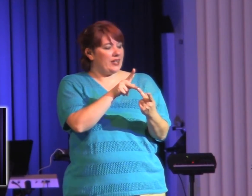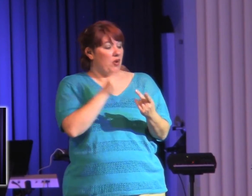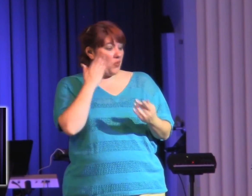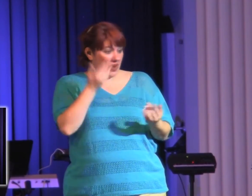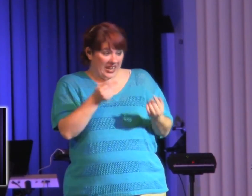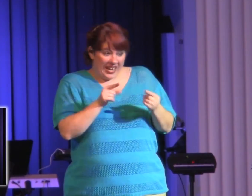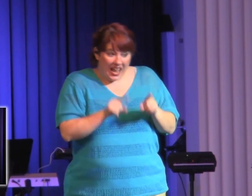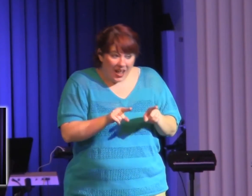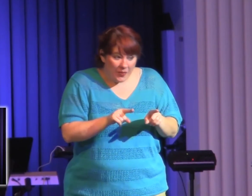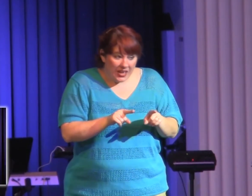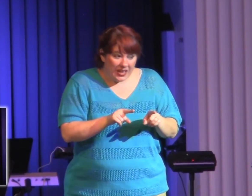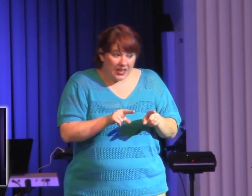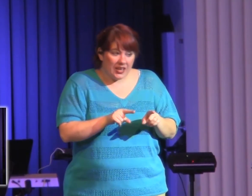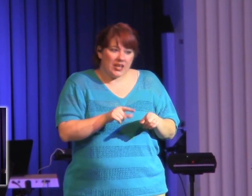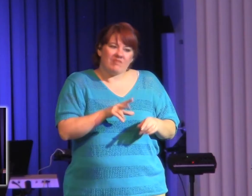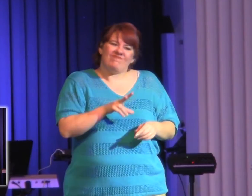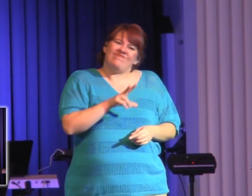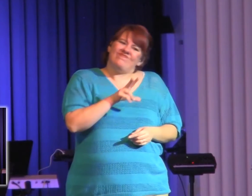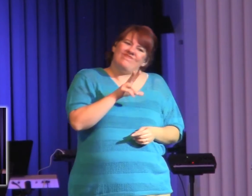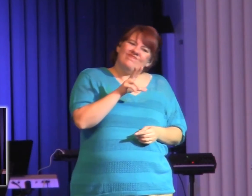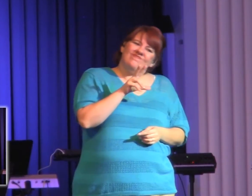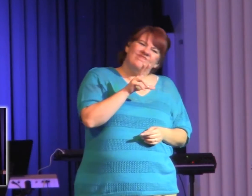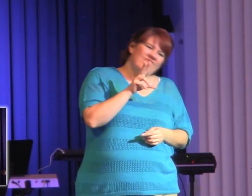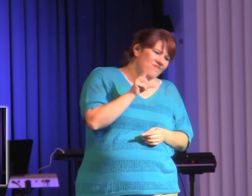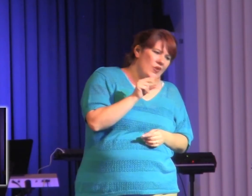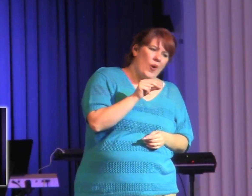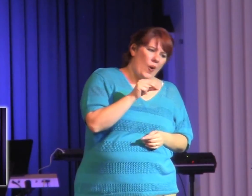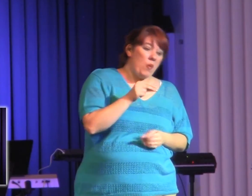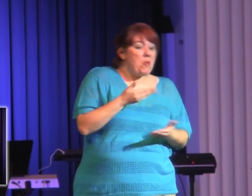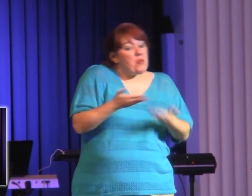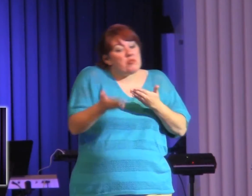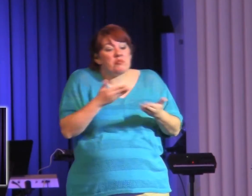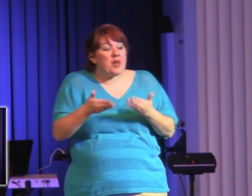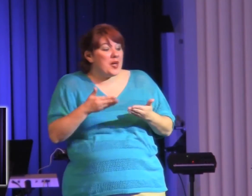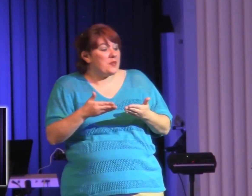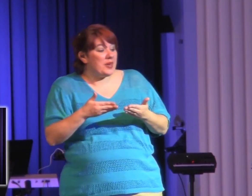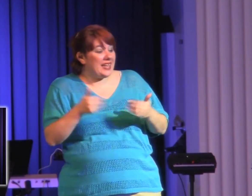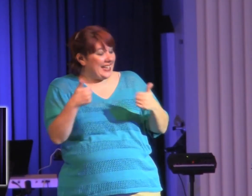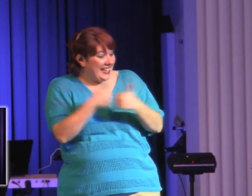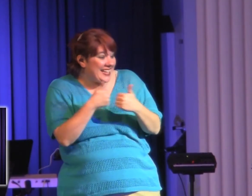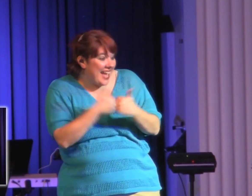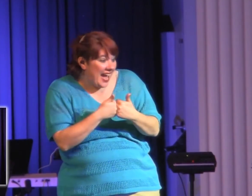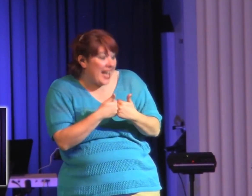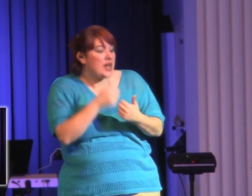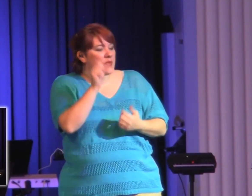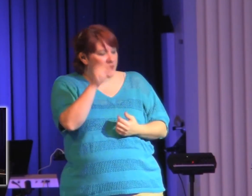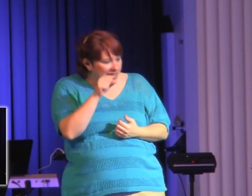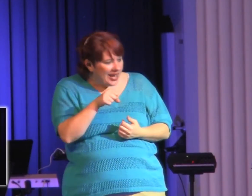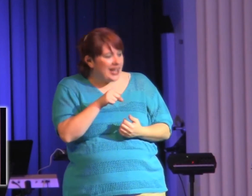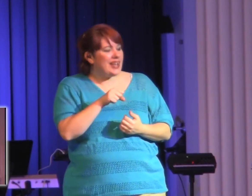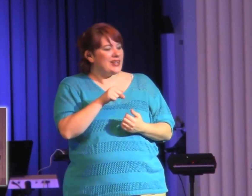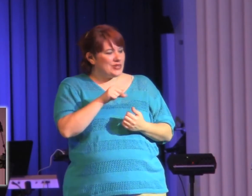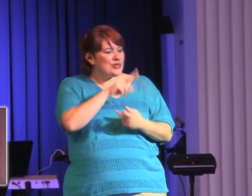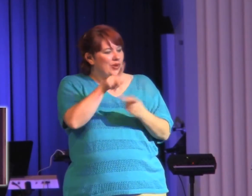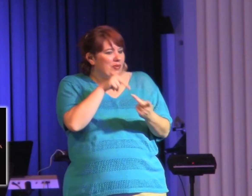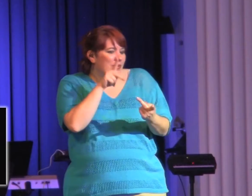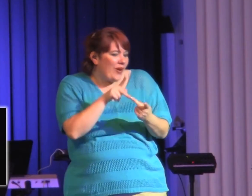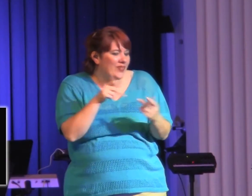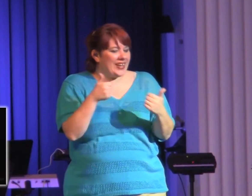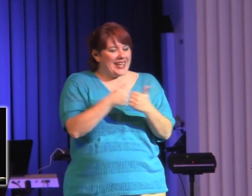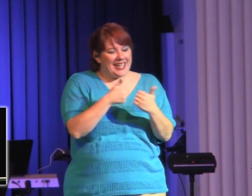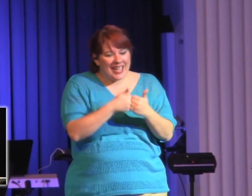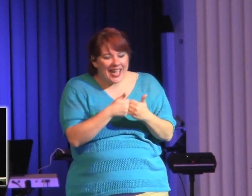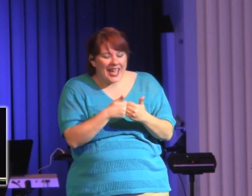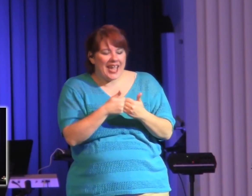Well, if you're bowling, you can bowl a perfect game. Am I right? You know? If I'm doing